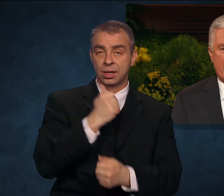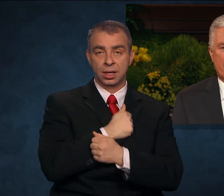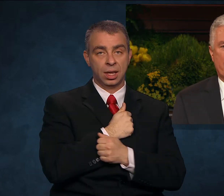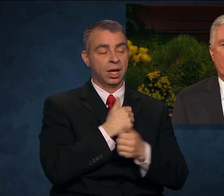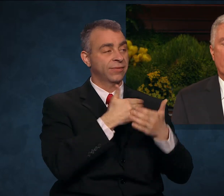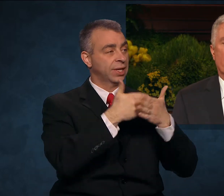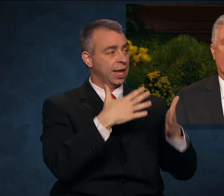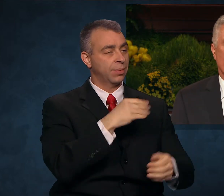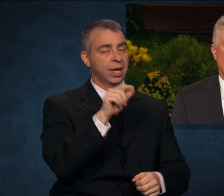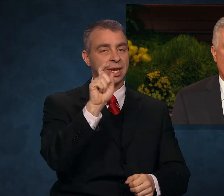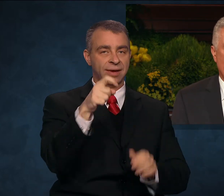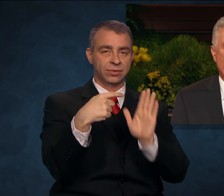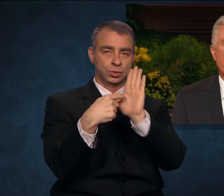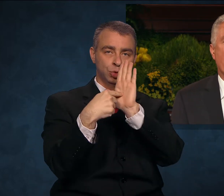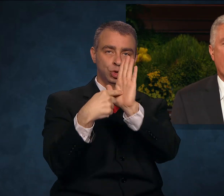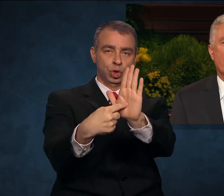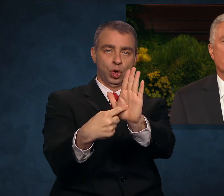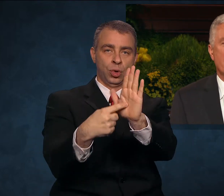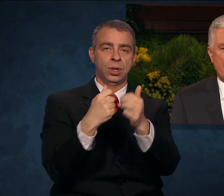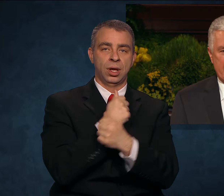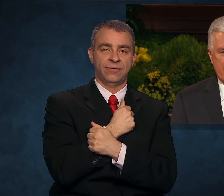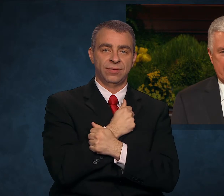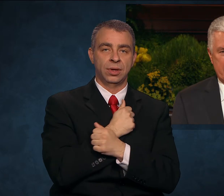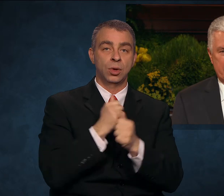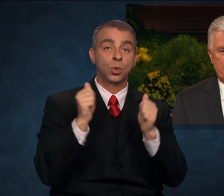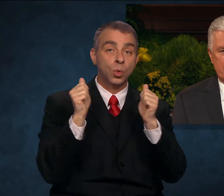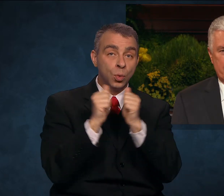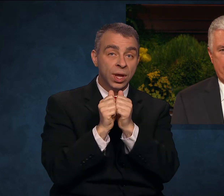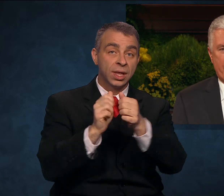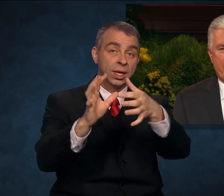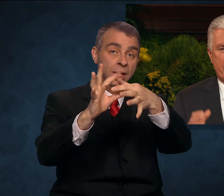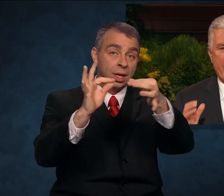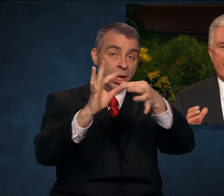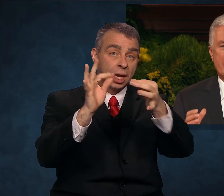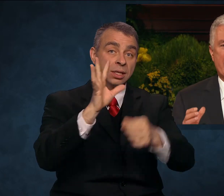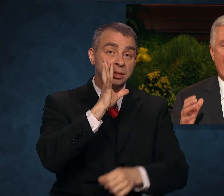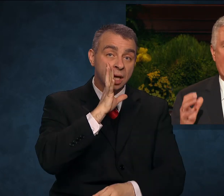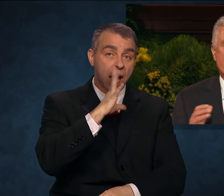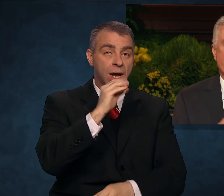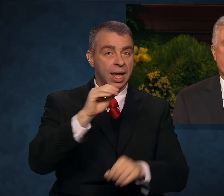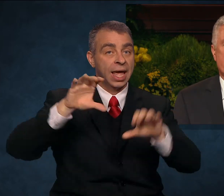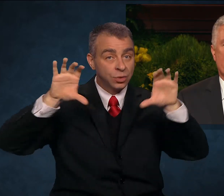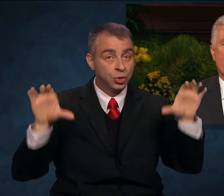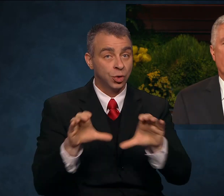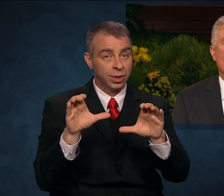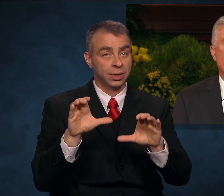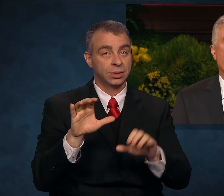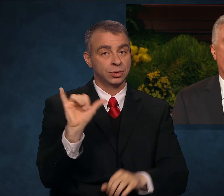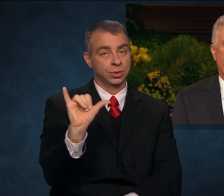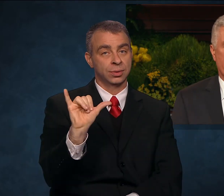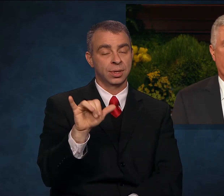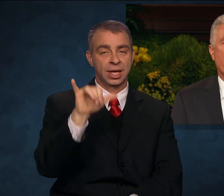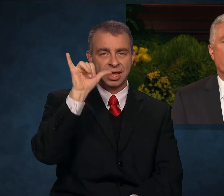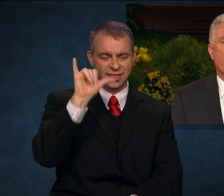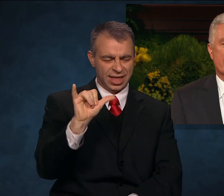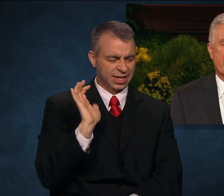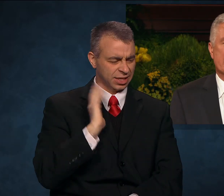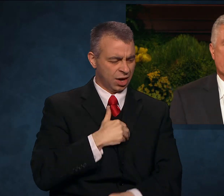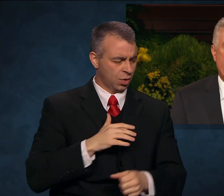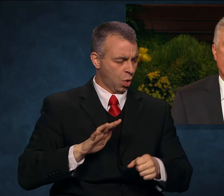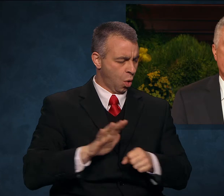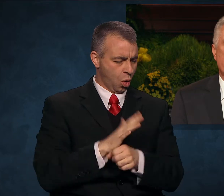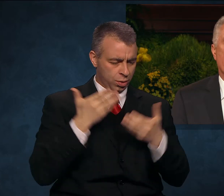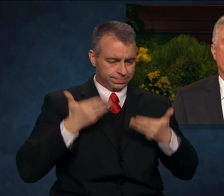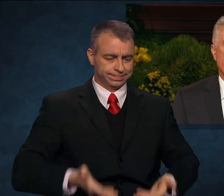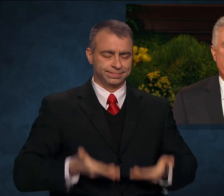that love through word and deed. That is the essence of who we are as